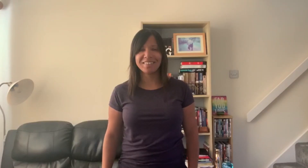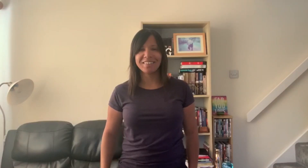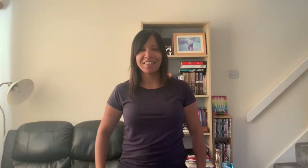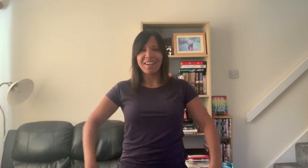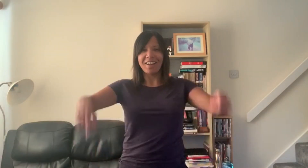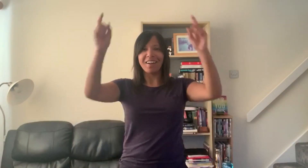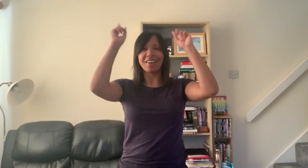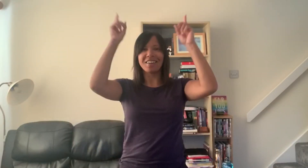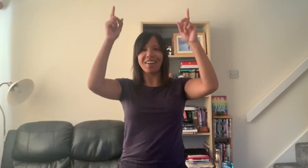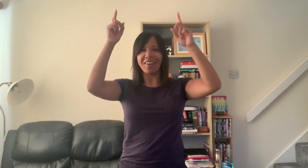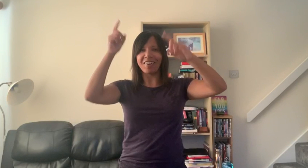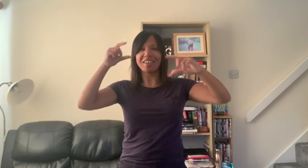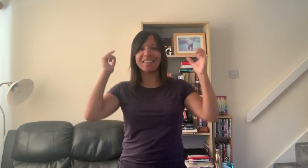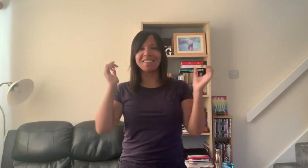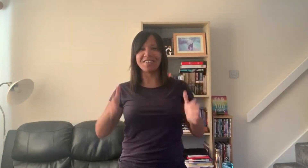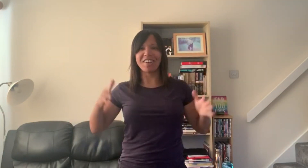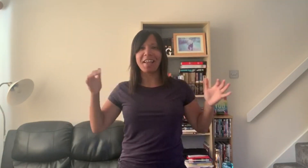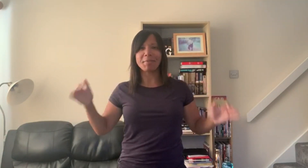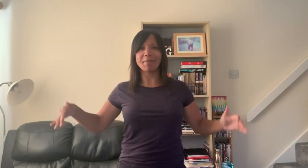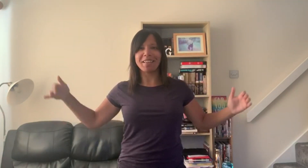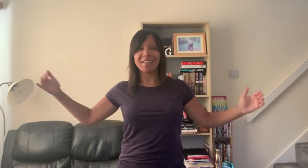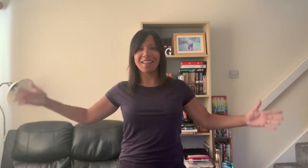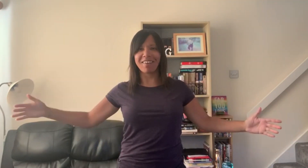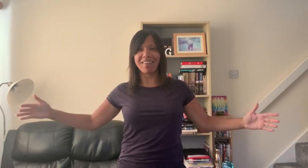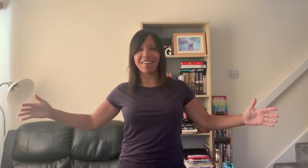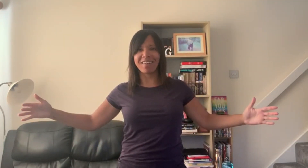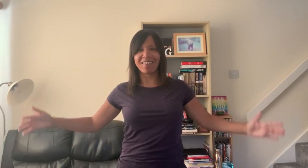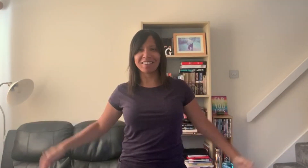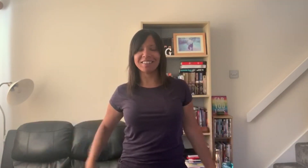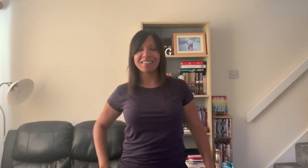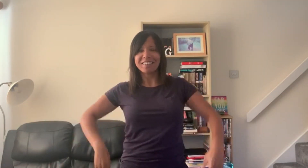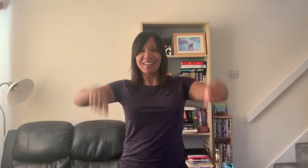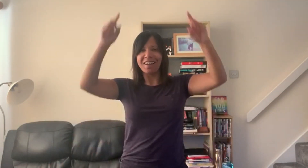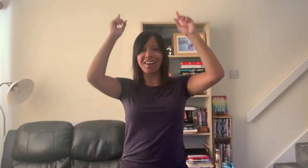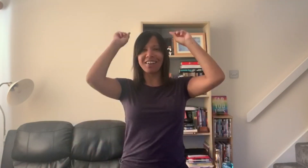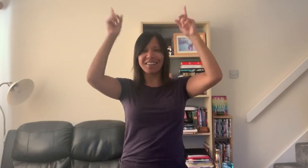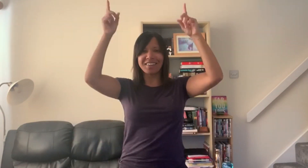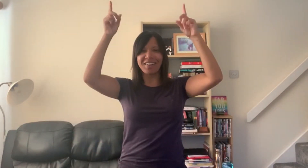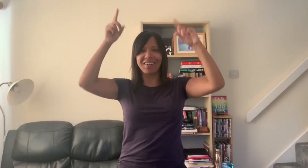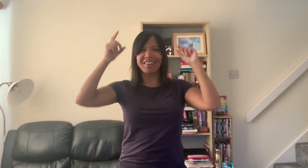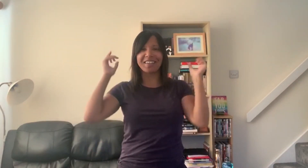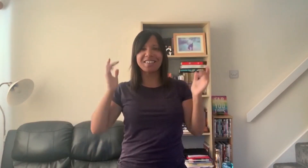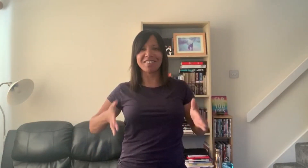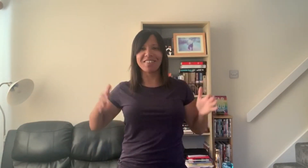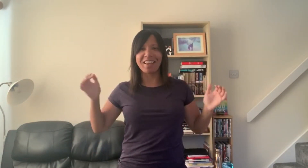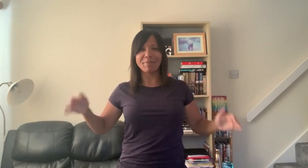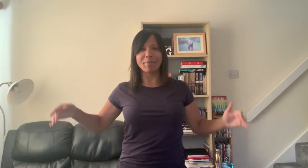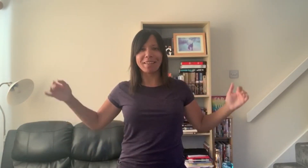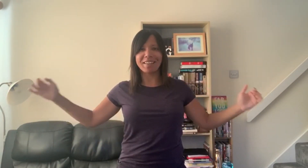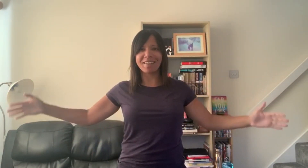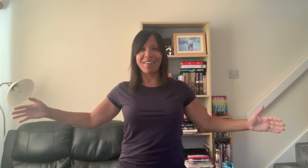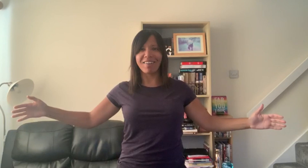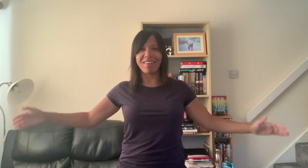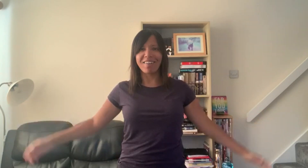Our God is a great big God Our God is a great big God